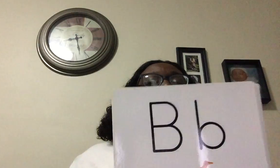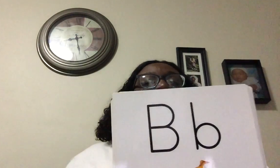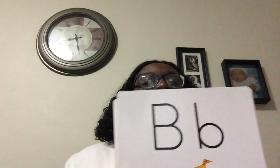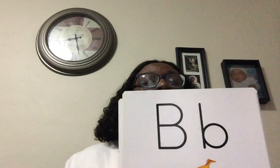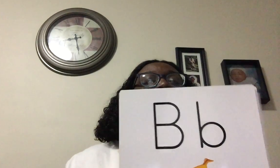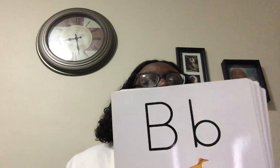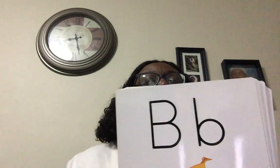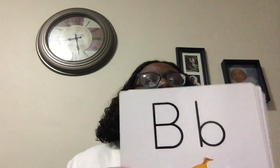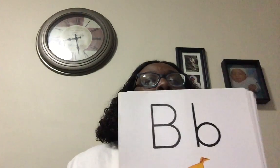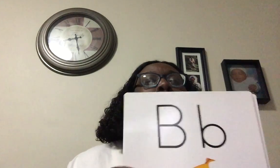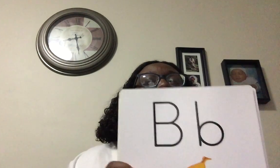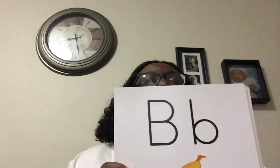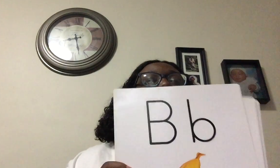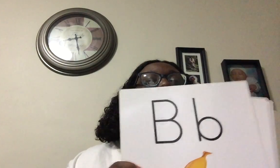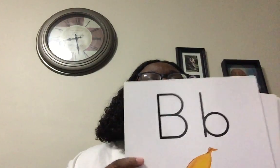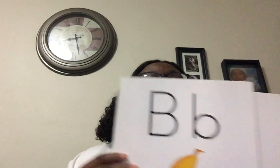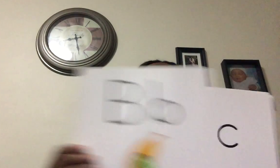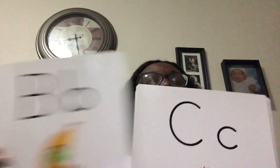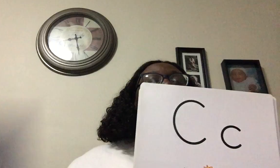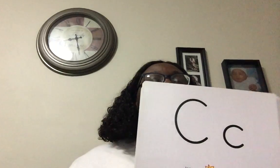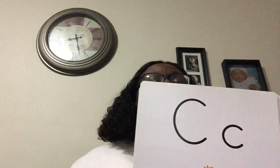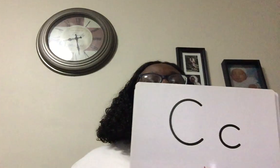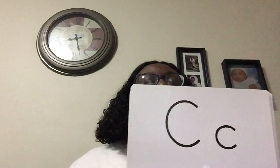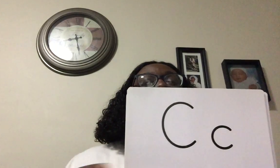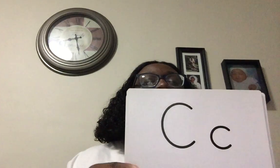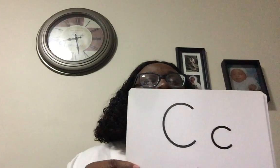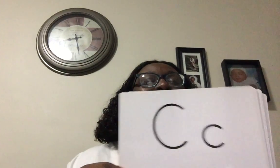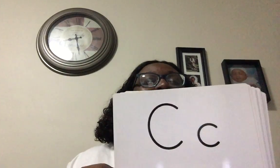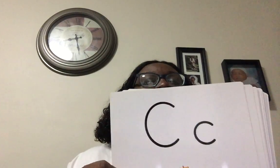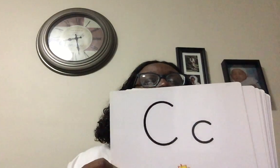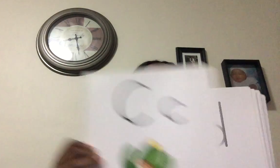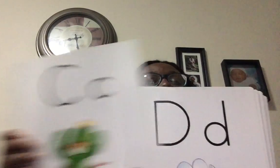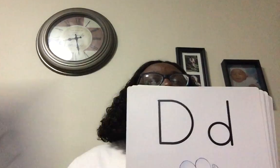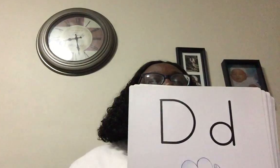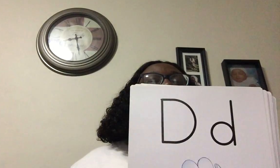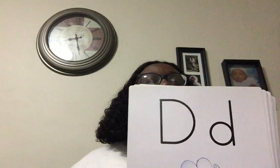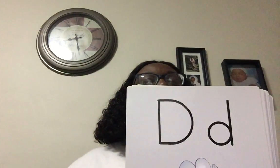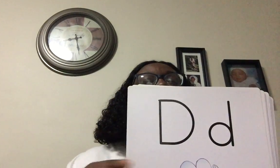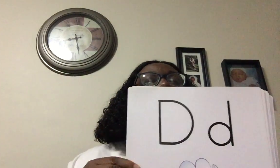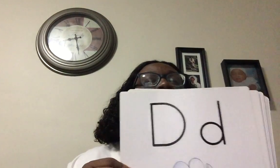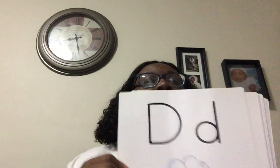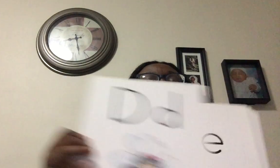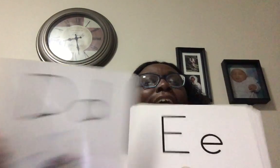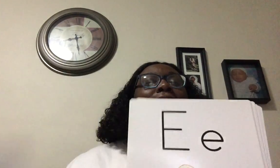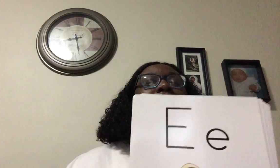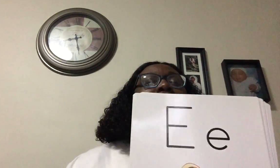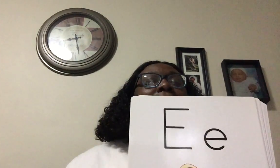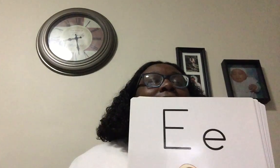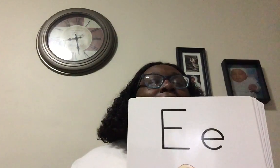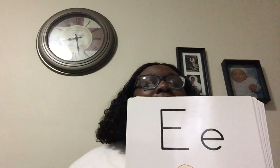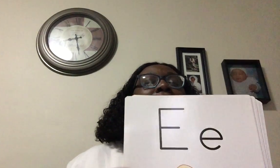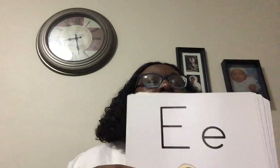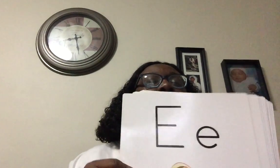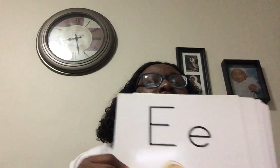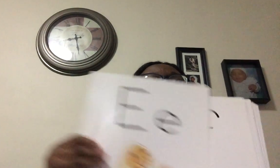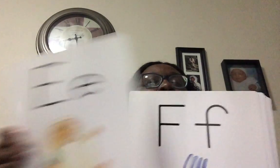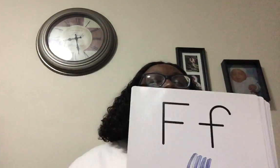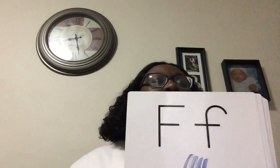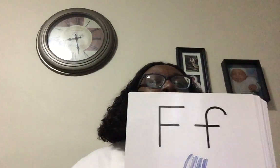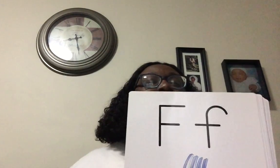A, B, C, D, E, F,